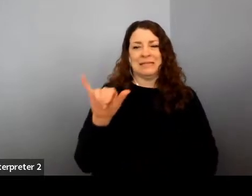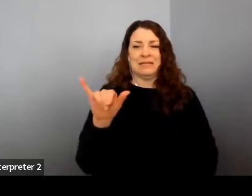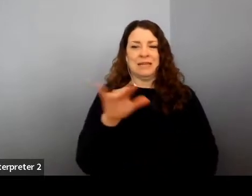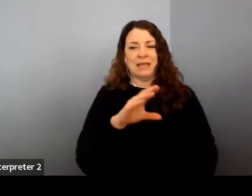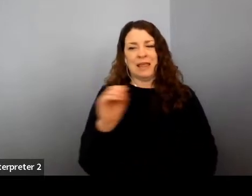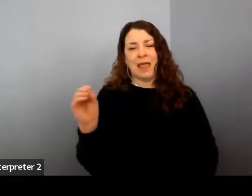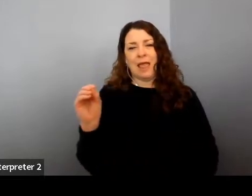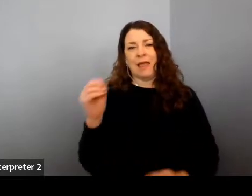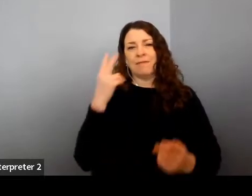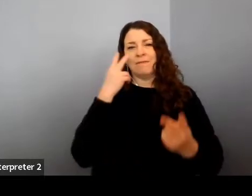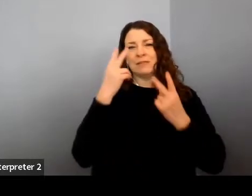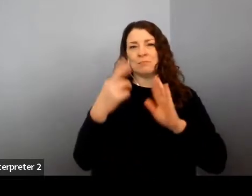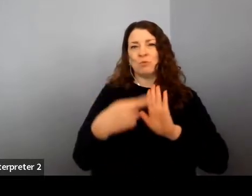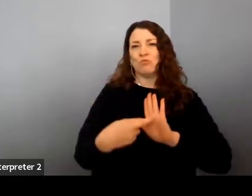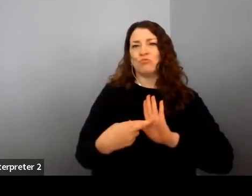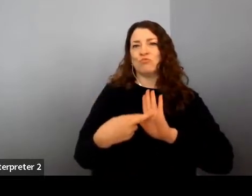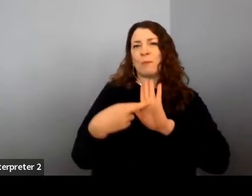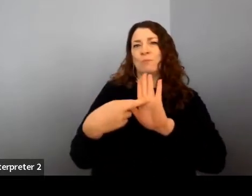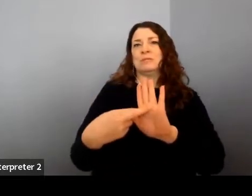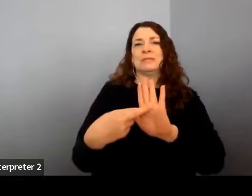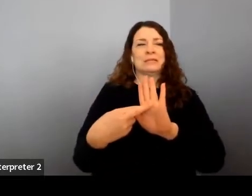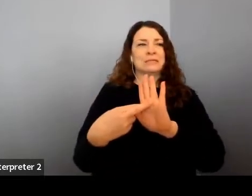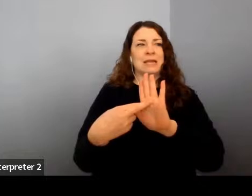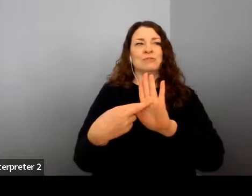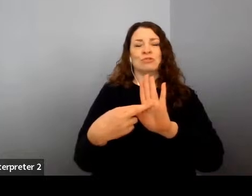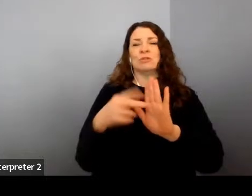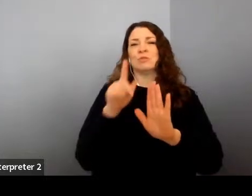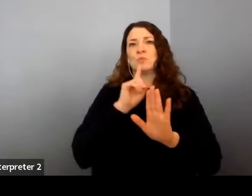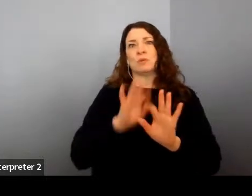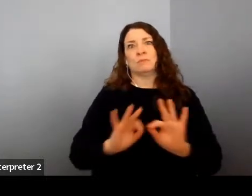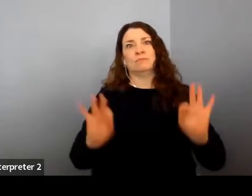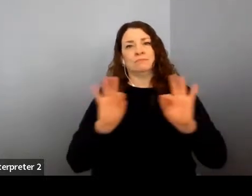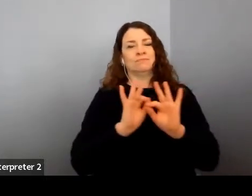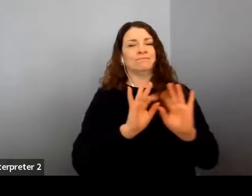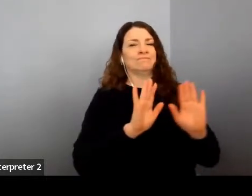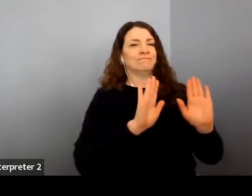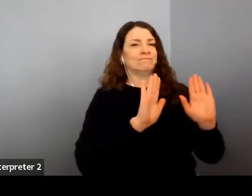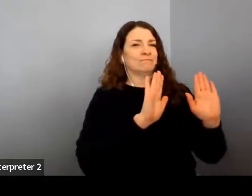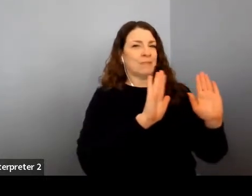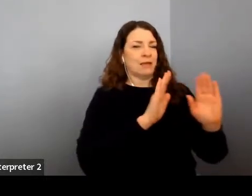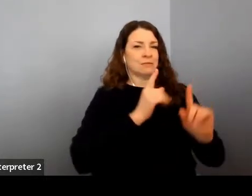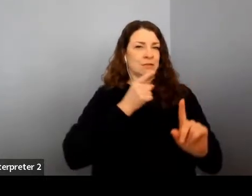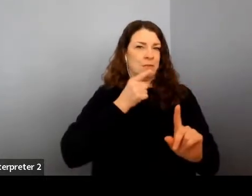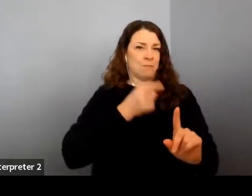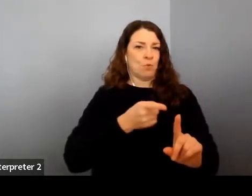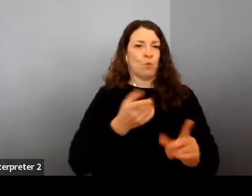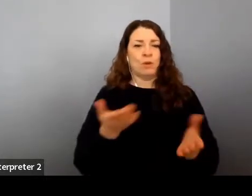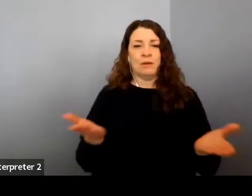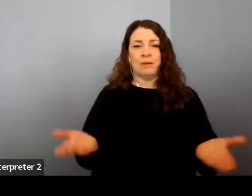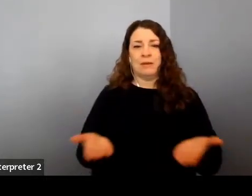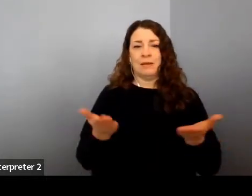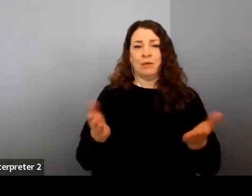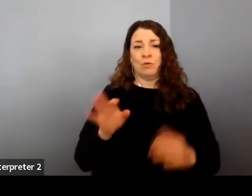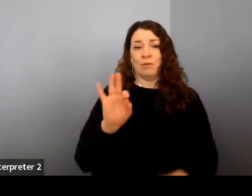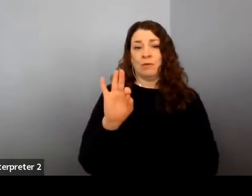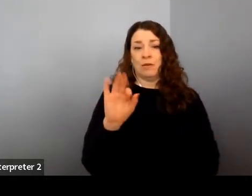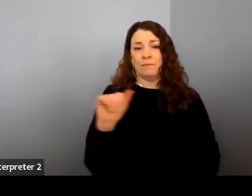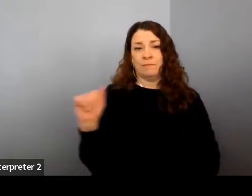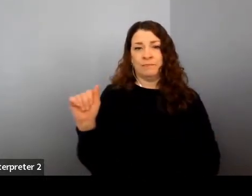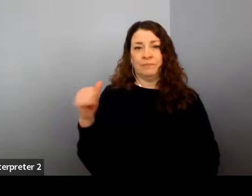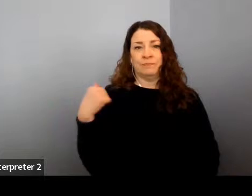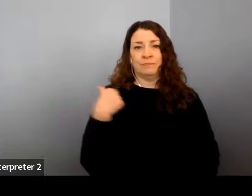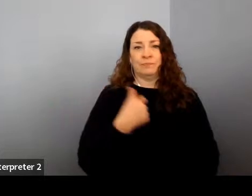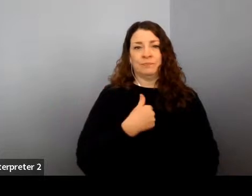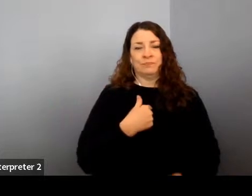representation, because they really do matter. Excellent point. Here at the FAA, we are big on diversity,